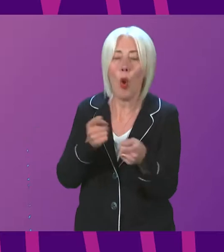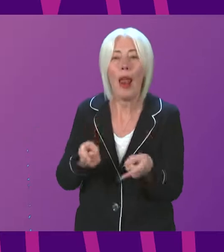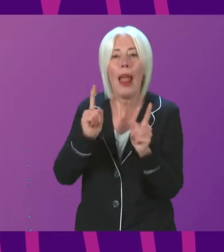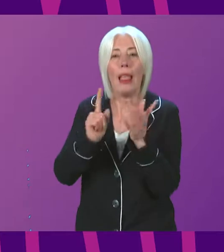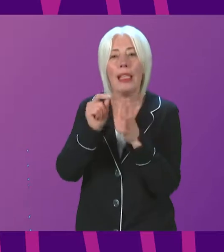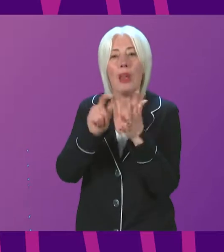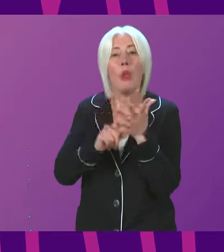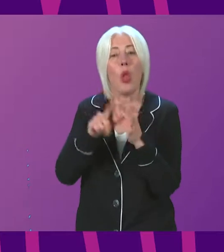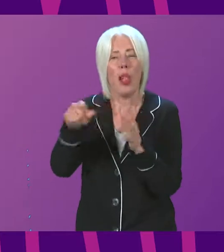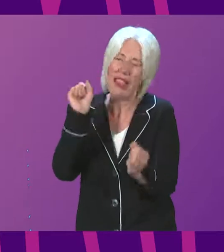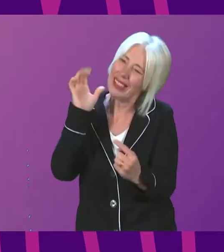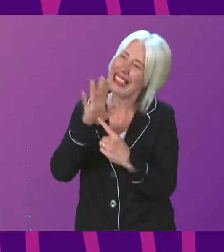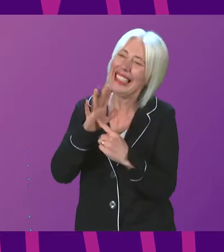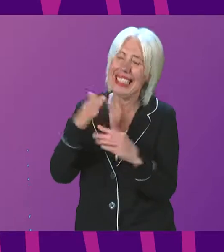task.